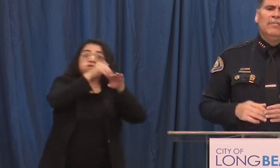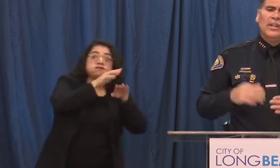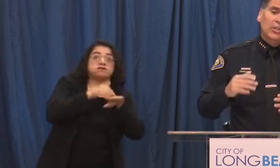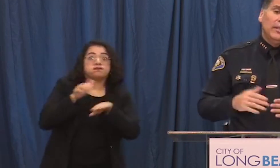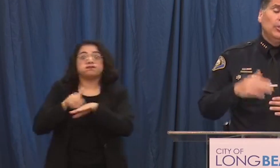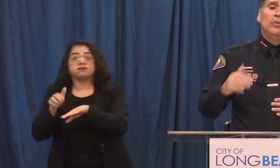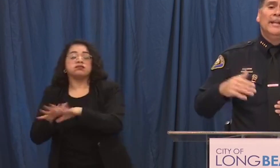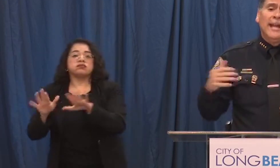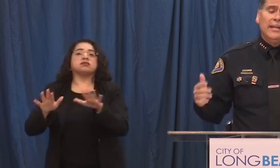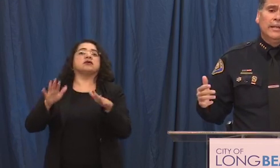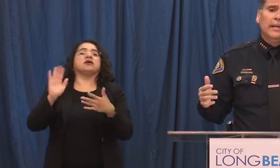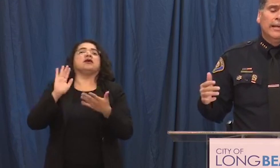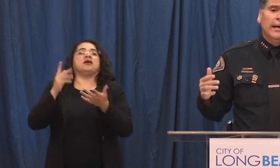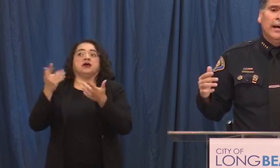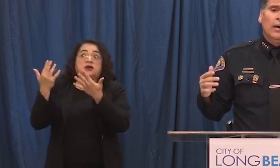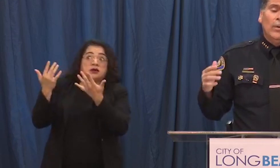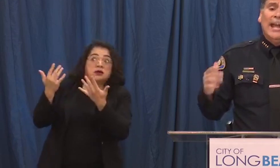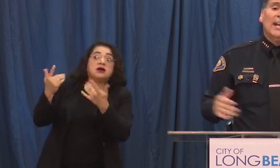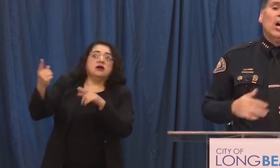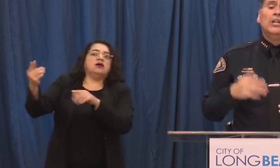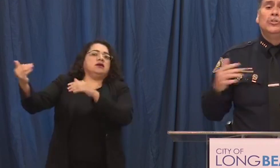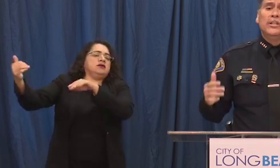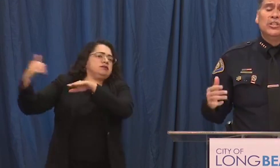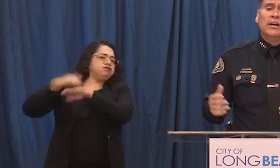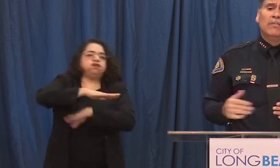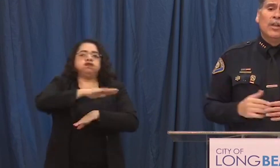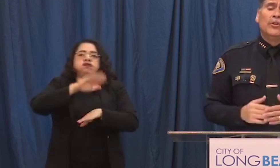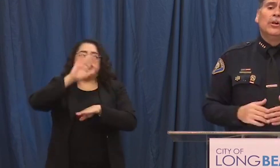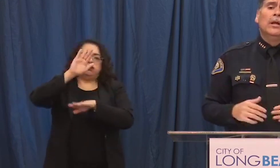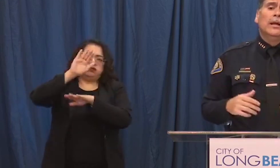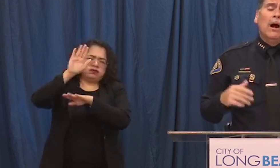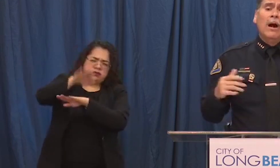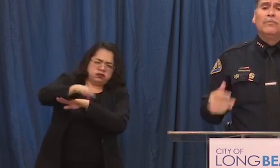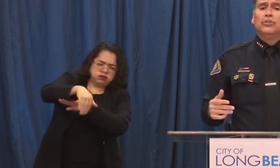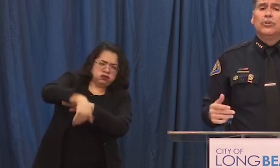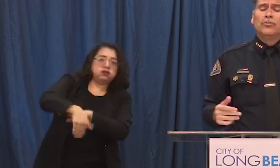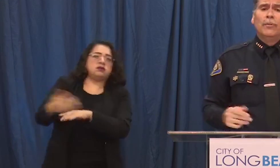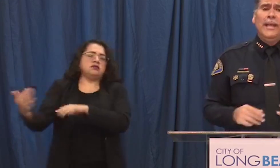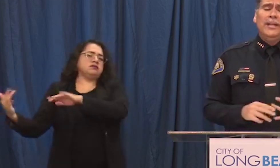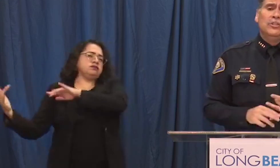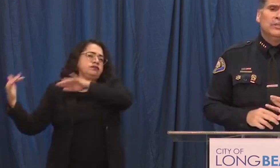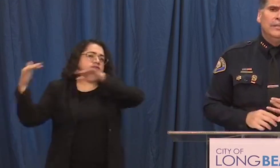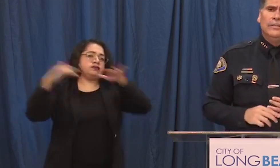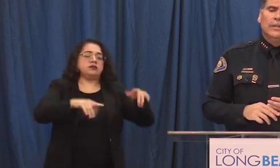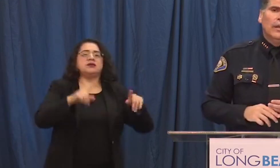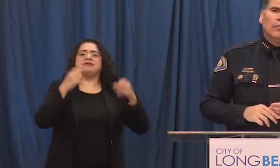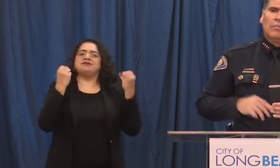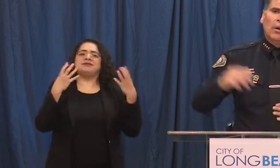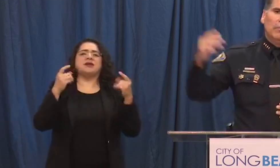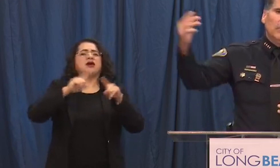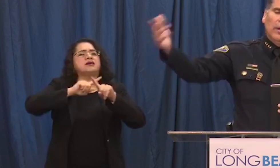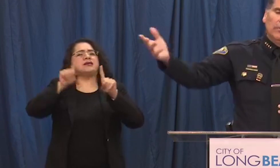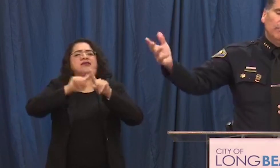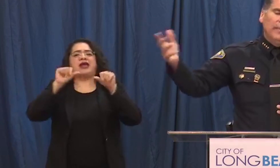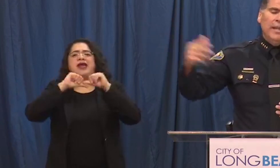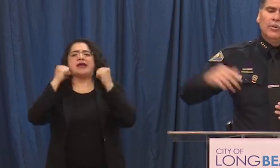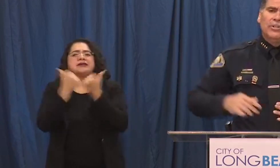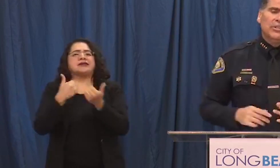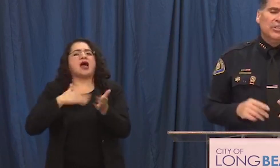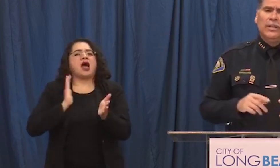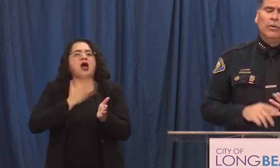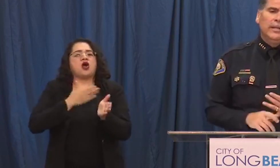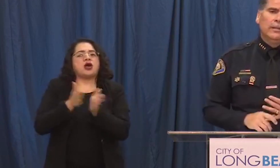eventually through the night uh we had hundreds of other officers from agencies from our our